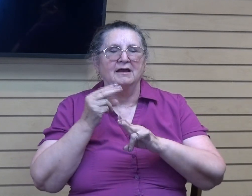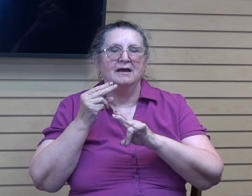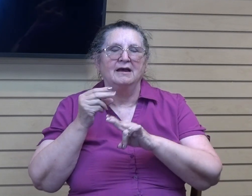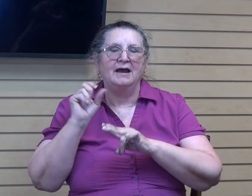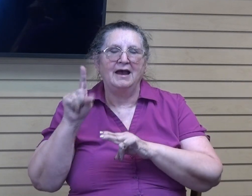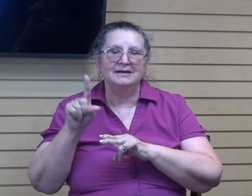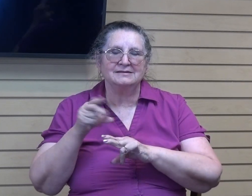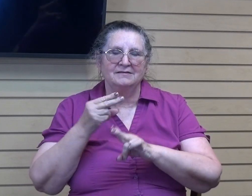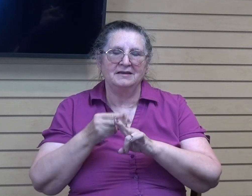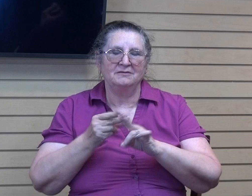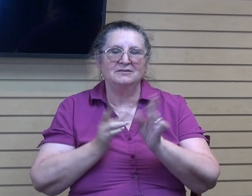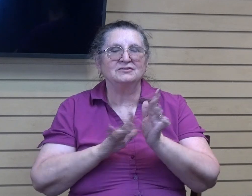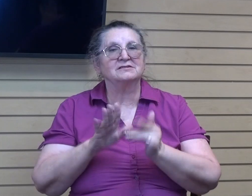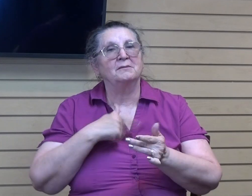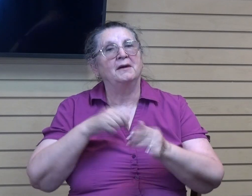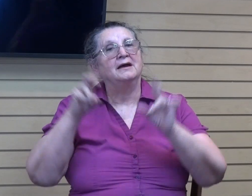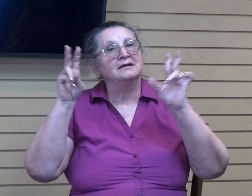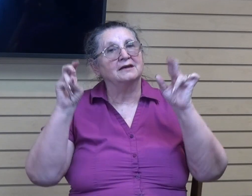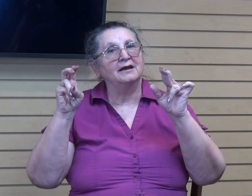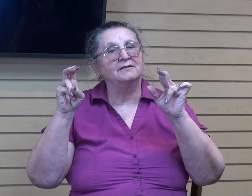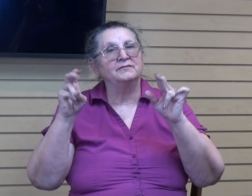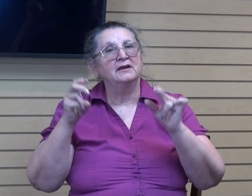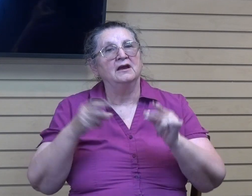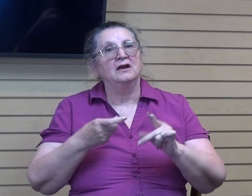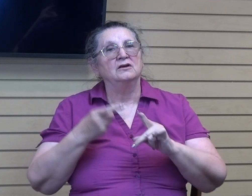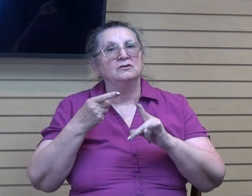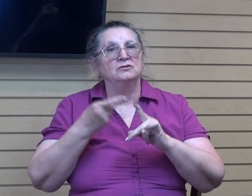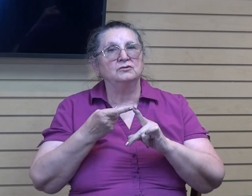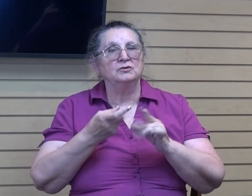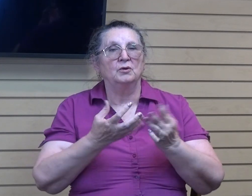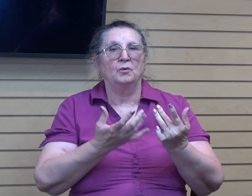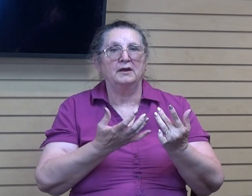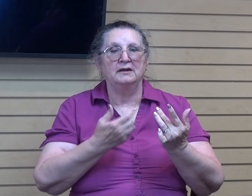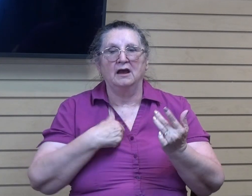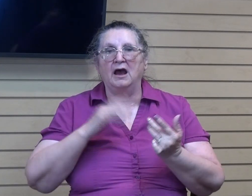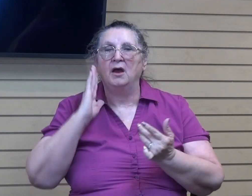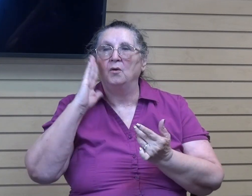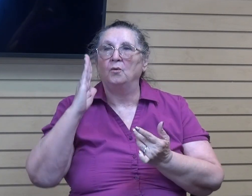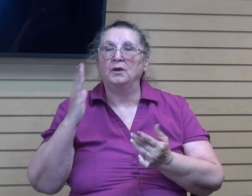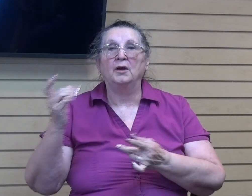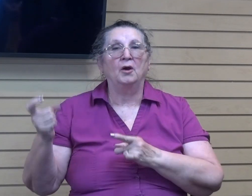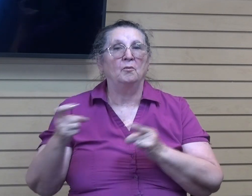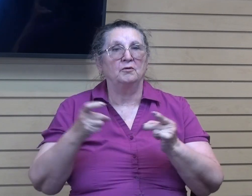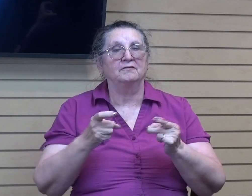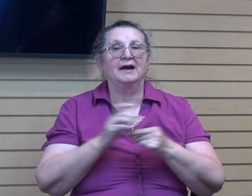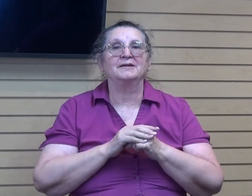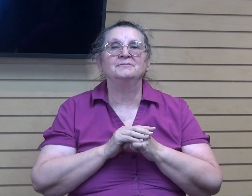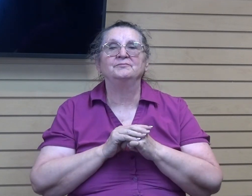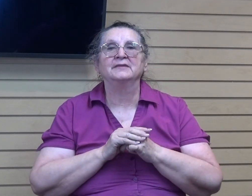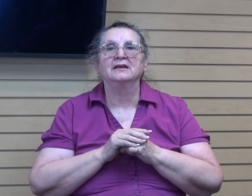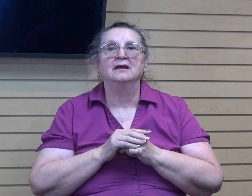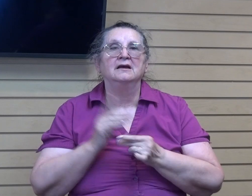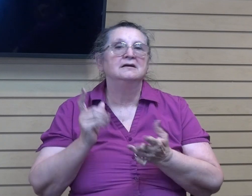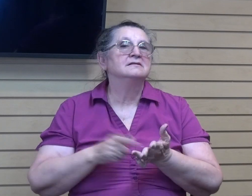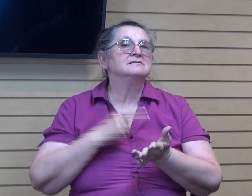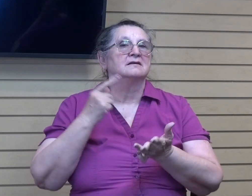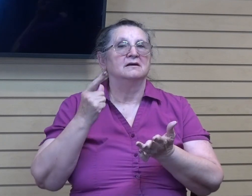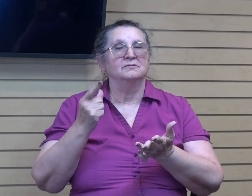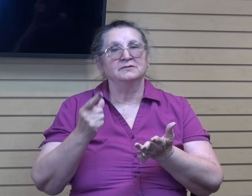My title today is From Waiting to I Will Provide. Sometimes when